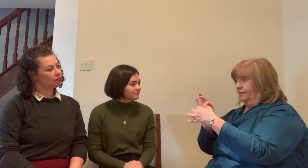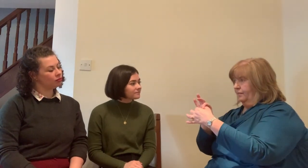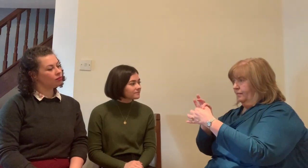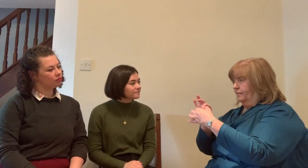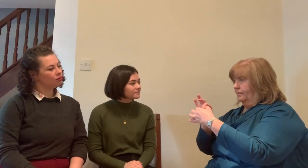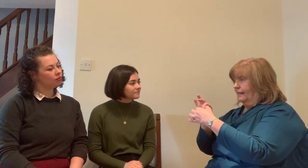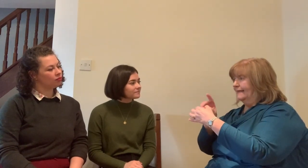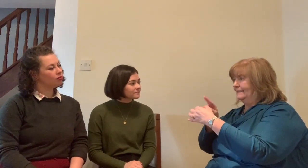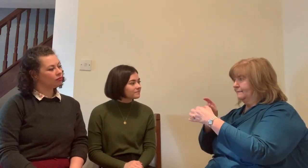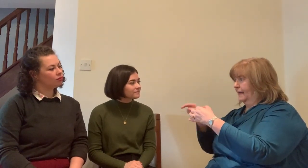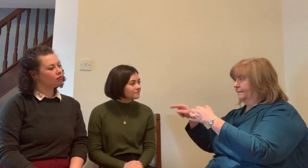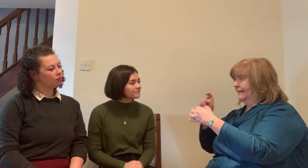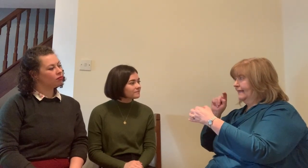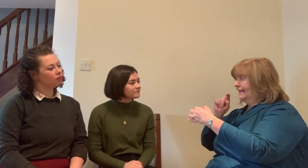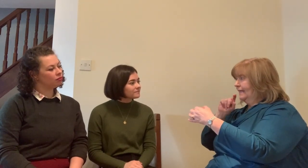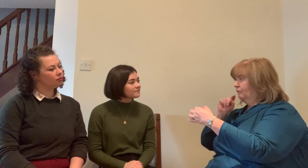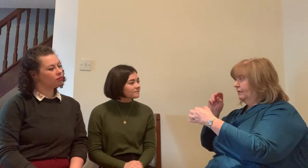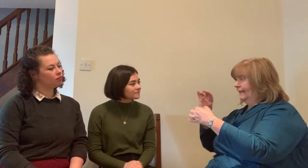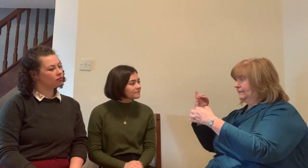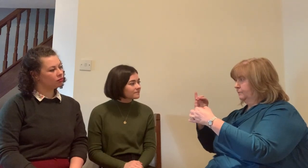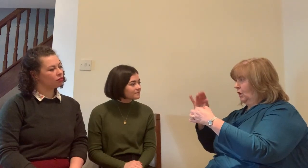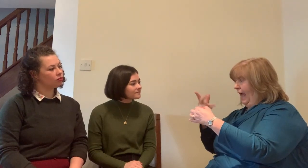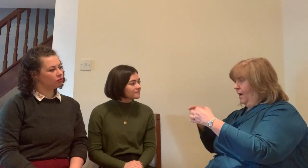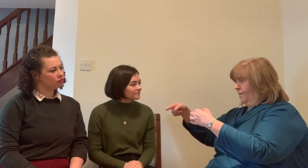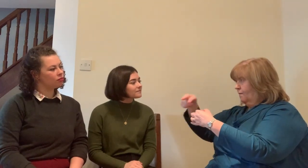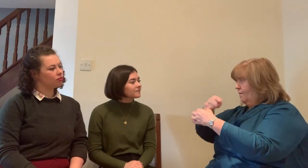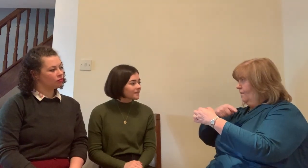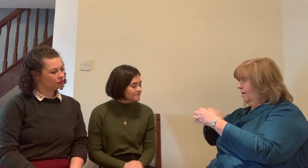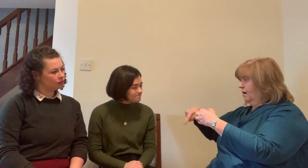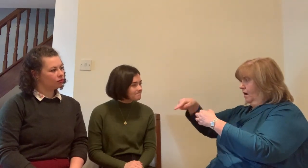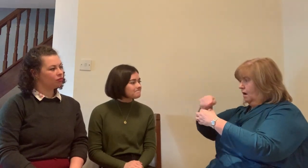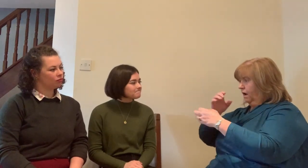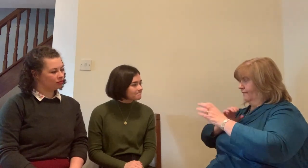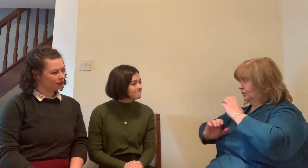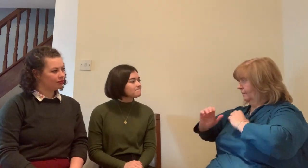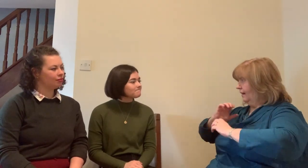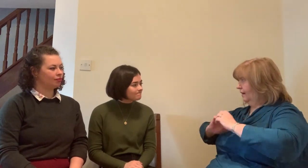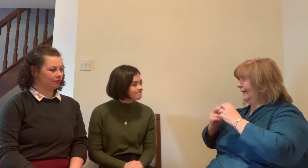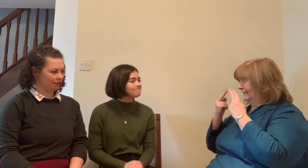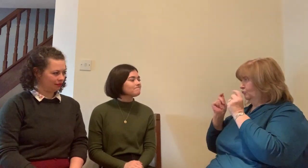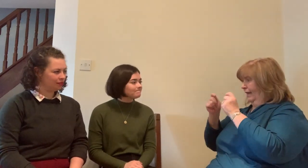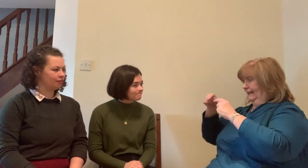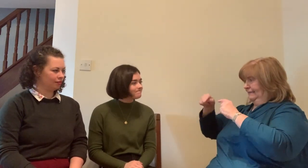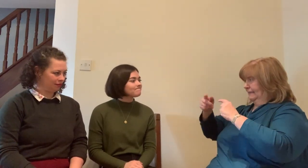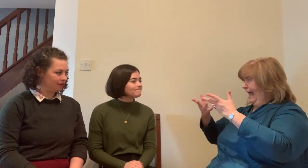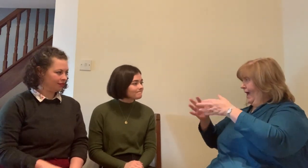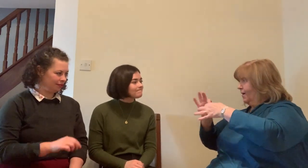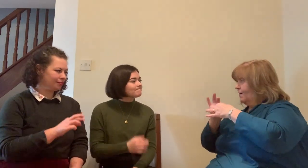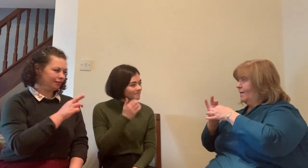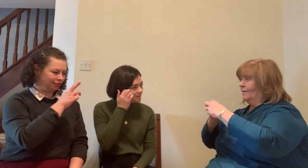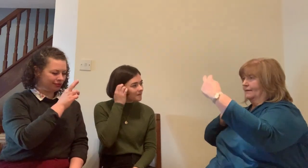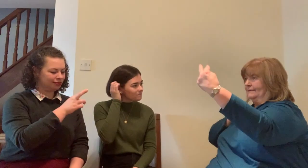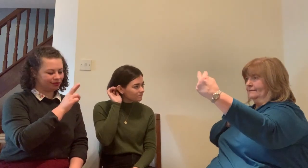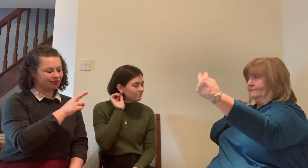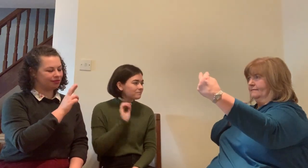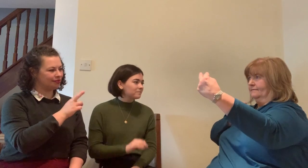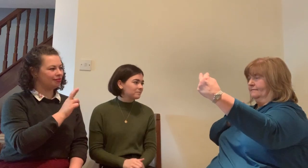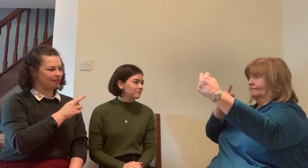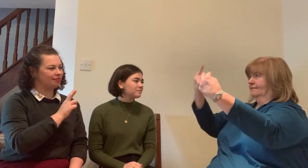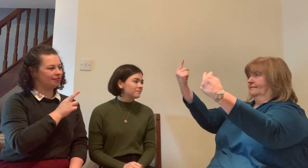and maybe they need to understand the different tools that we use so it's about training across the board for everybody in order to have